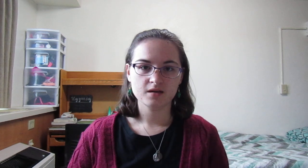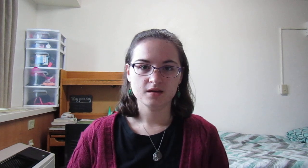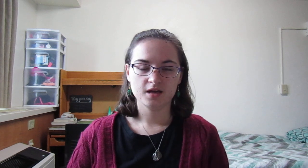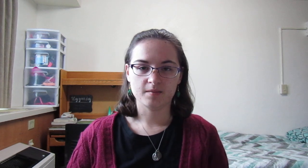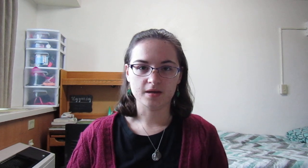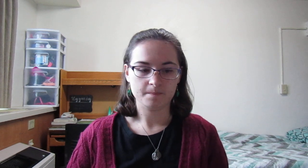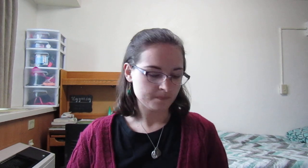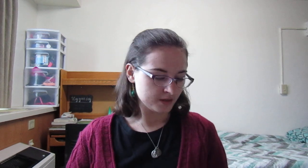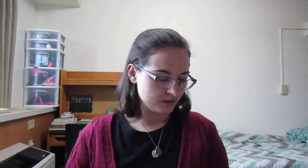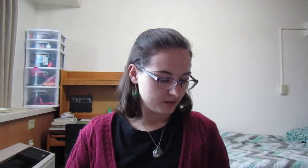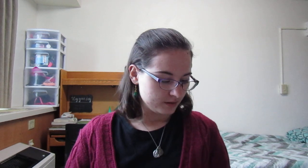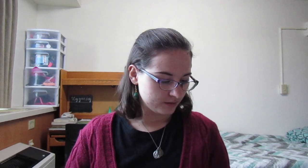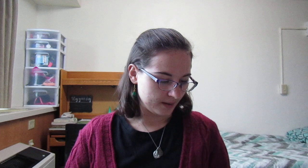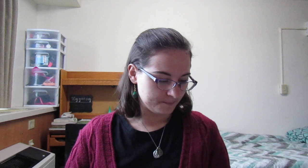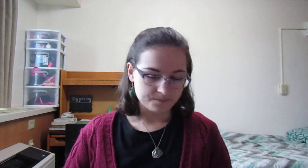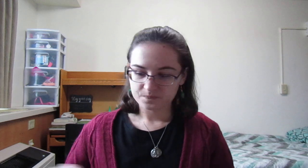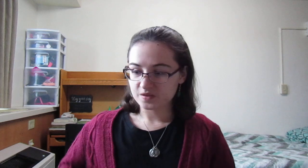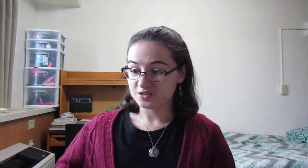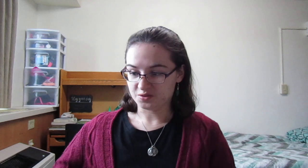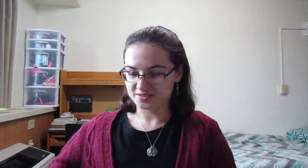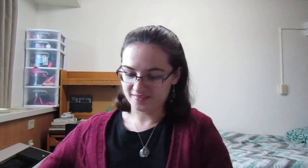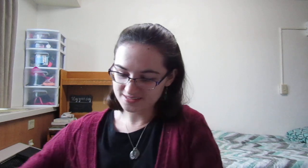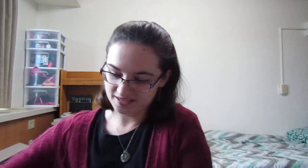Amen. Okay, so I'll set that aside.